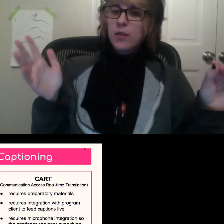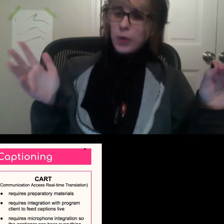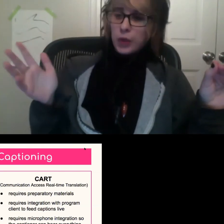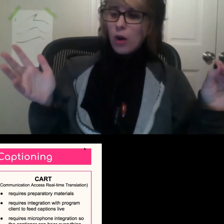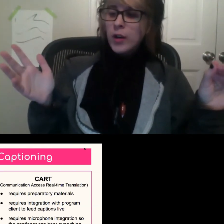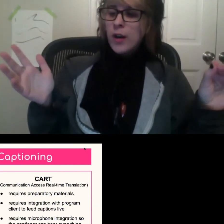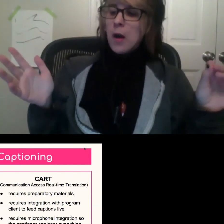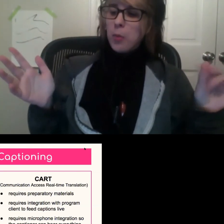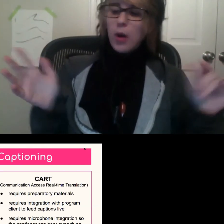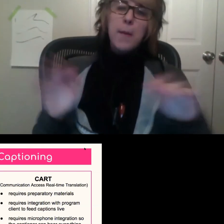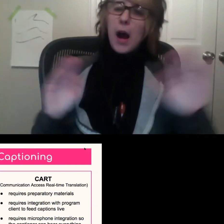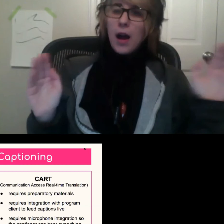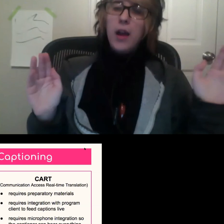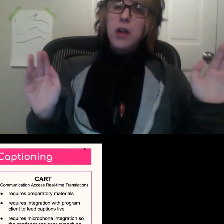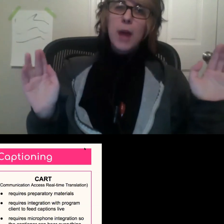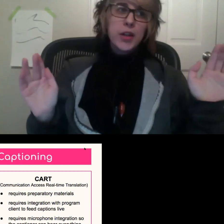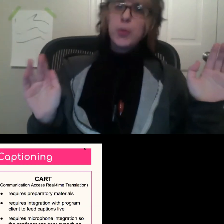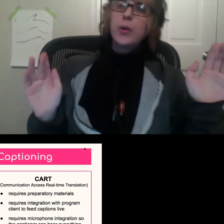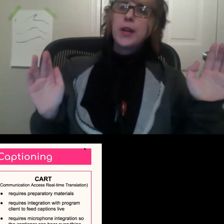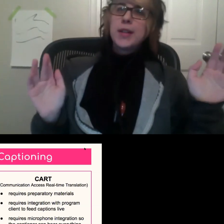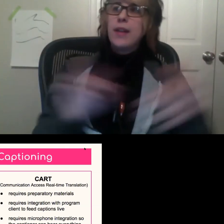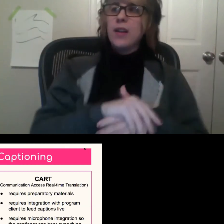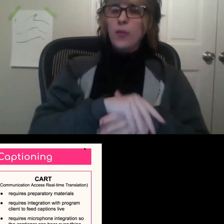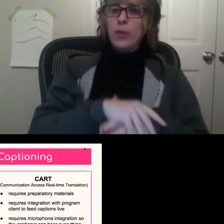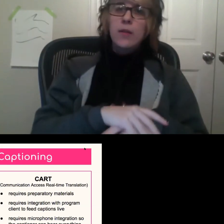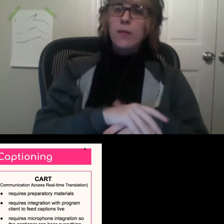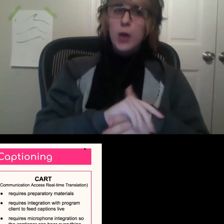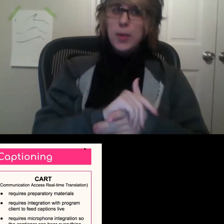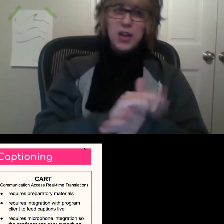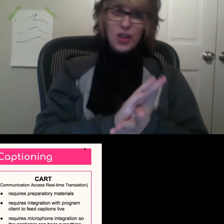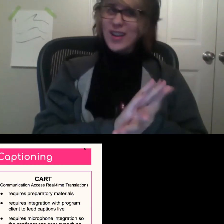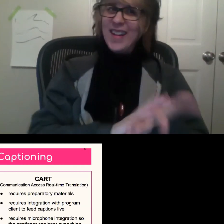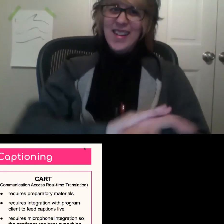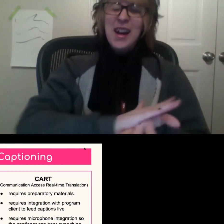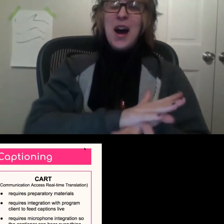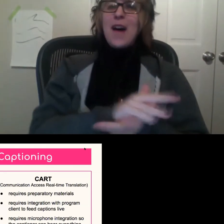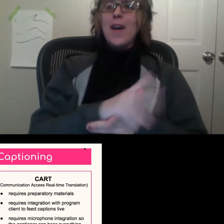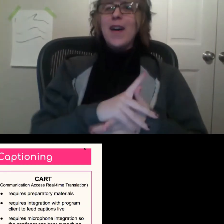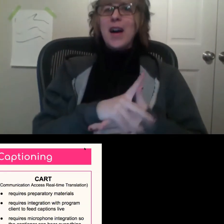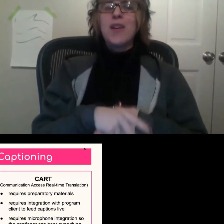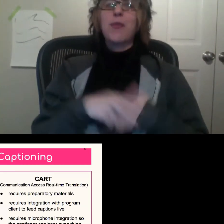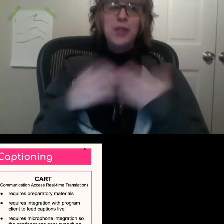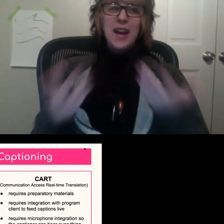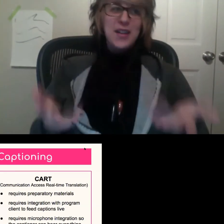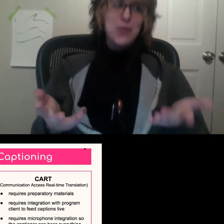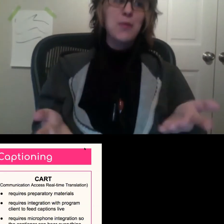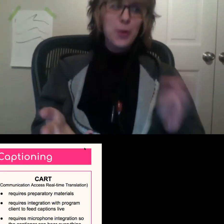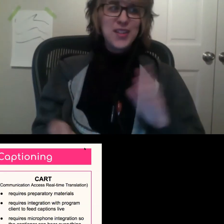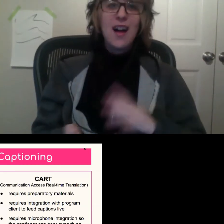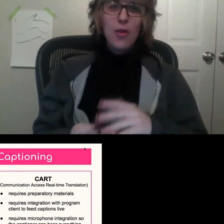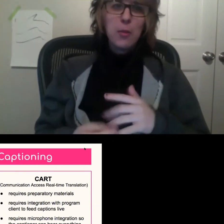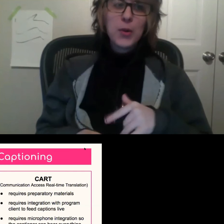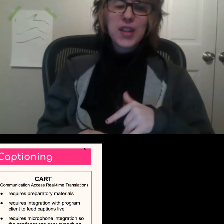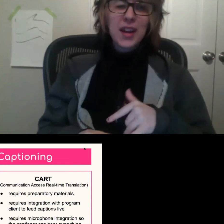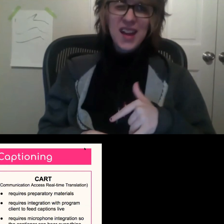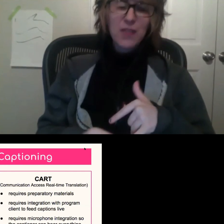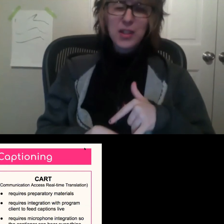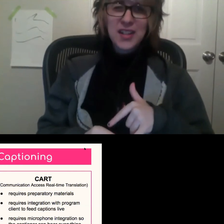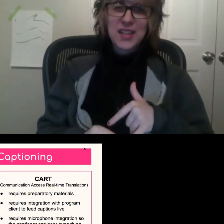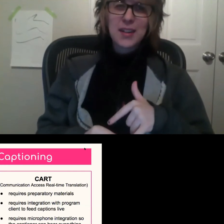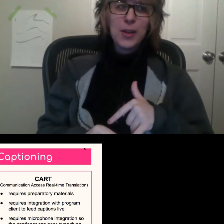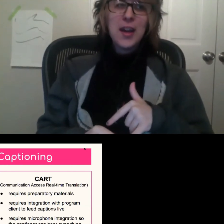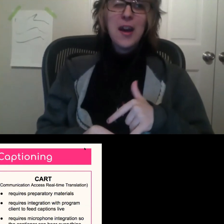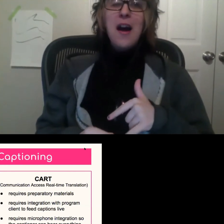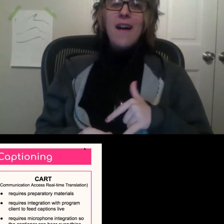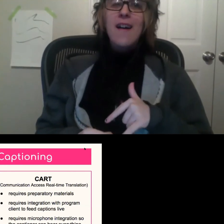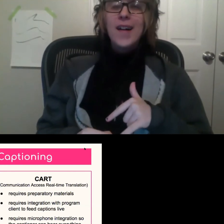things with CART, but I, in my experience, they've been very patient. Uh, I'm definitely, as you may have noticed, not the most tech savvy